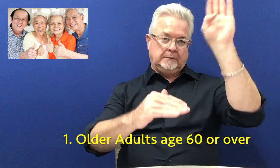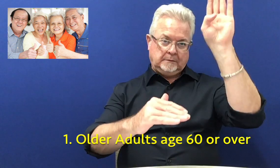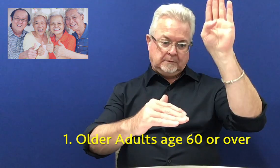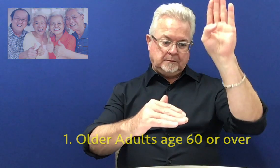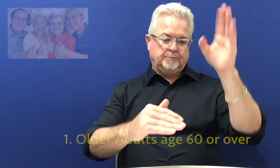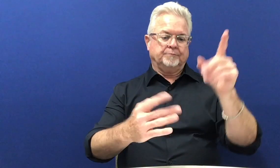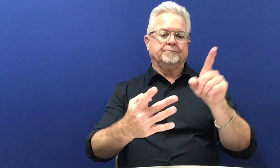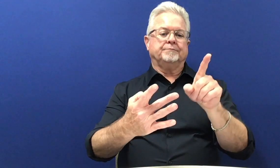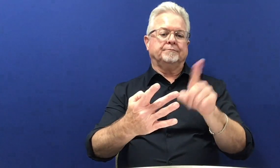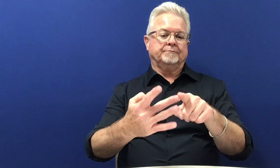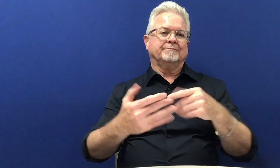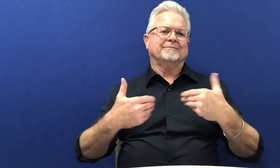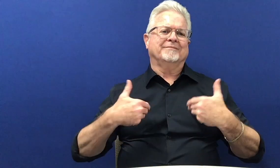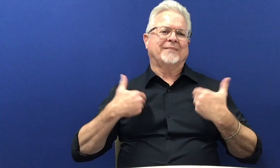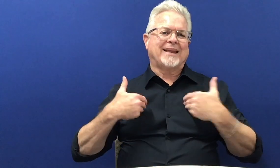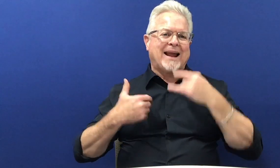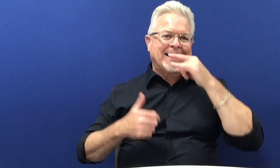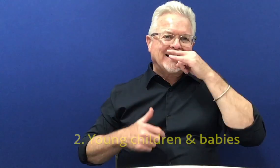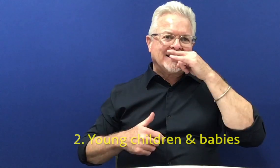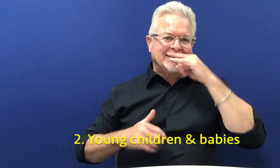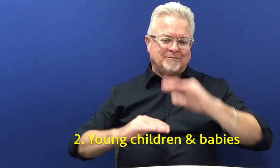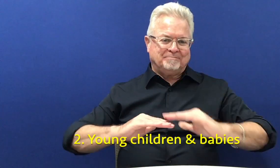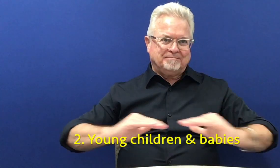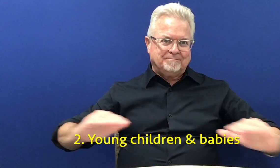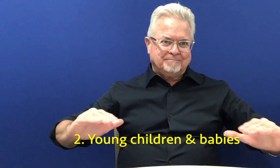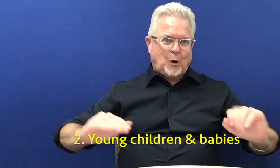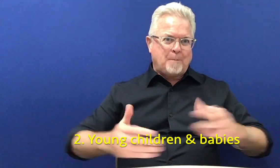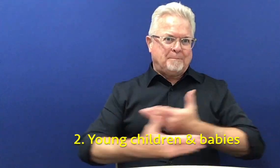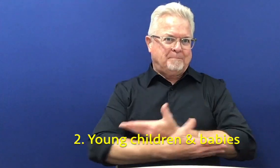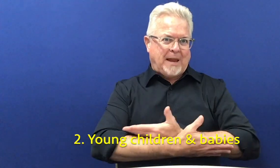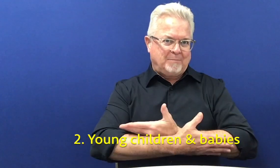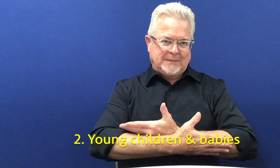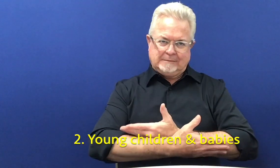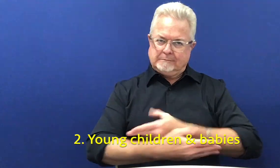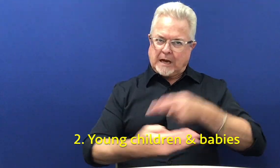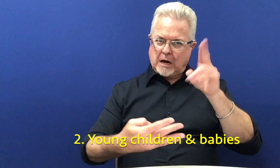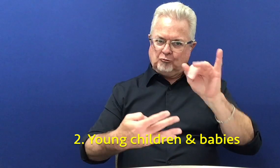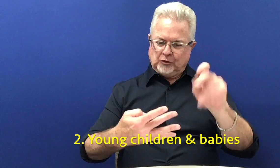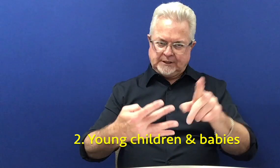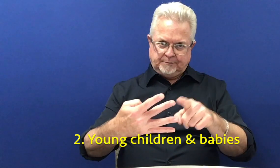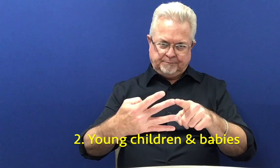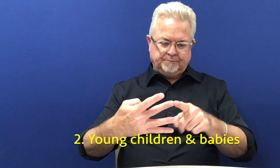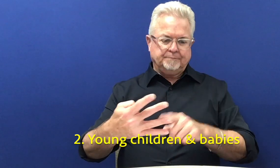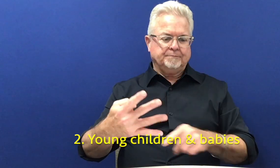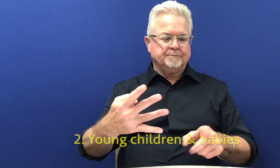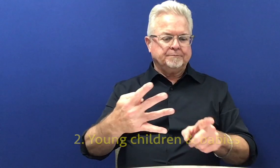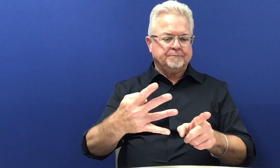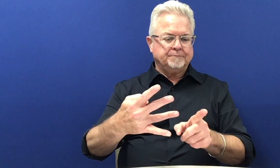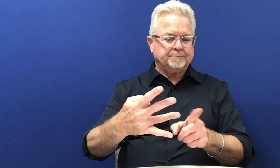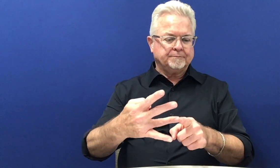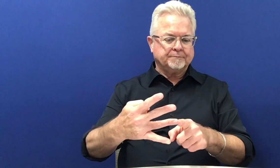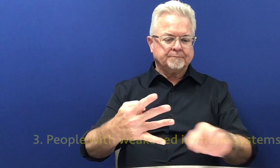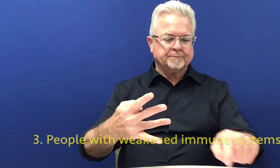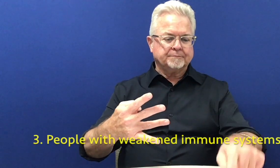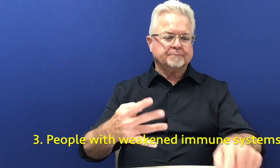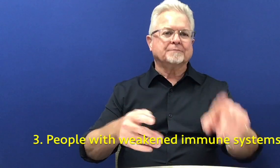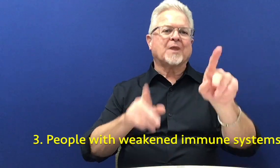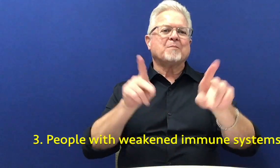to estimate about age 60 and up. Also, young kids and babies are at a higher risk for